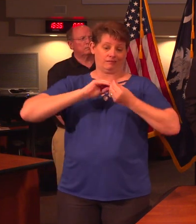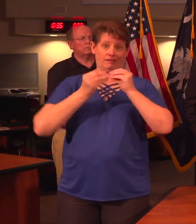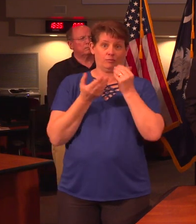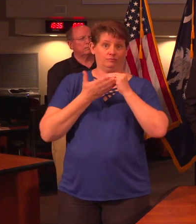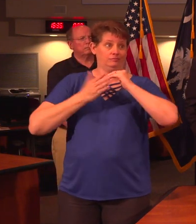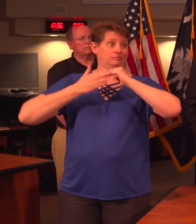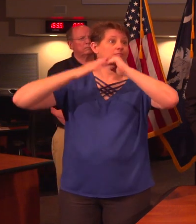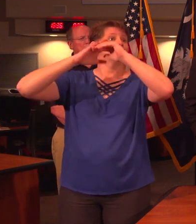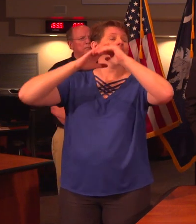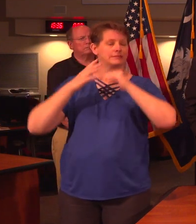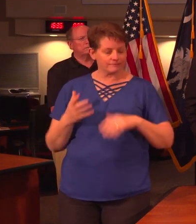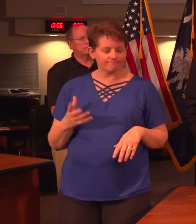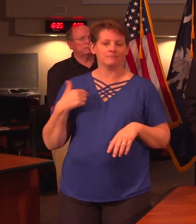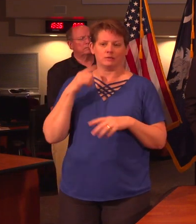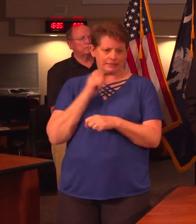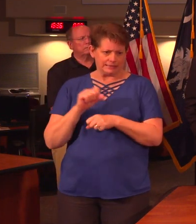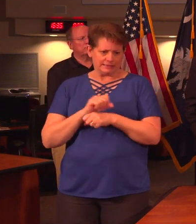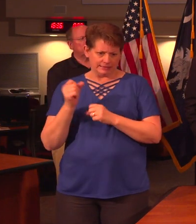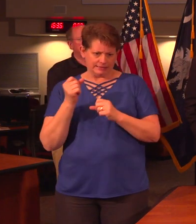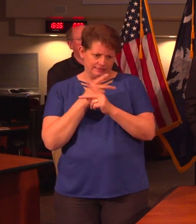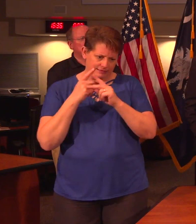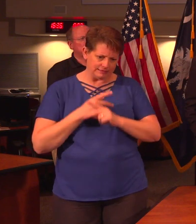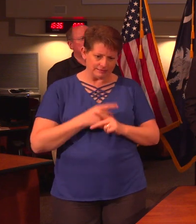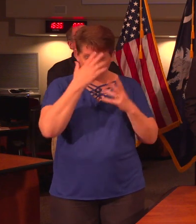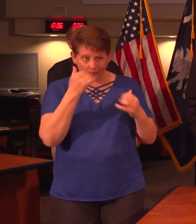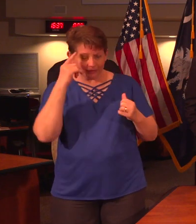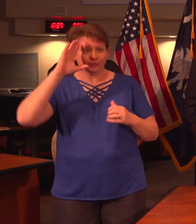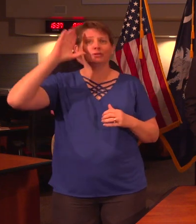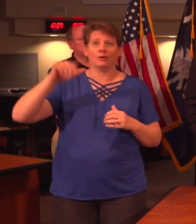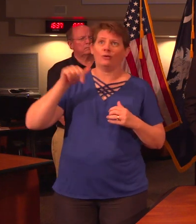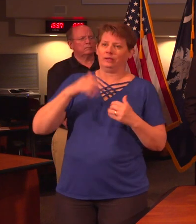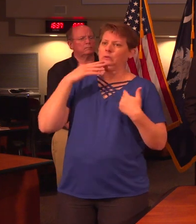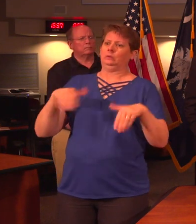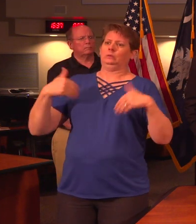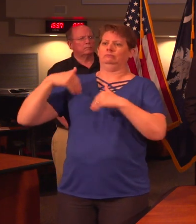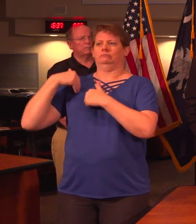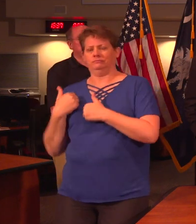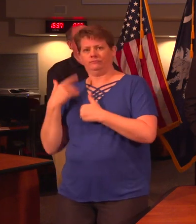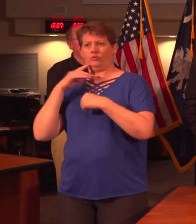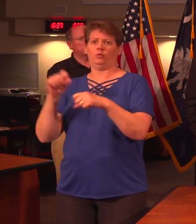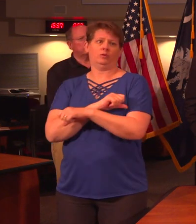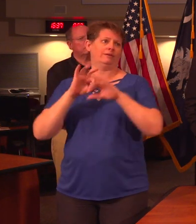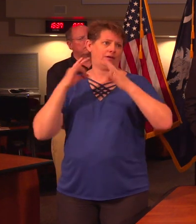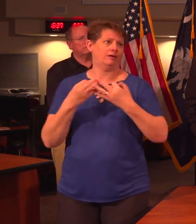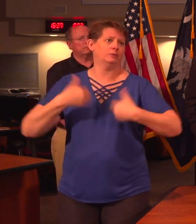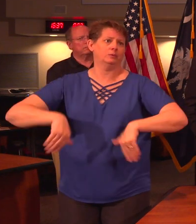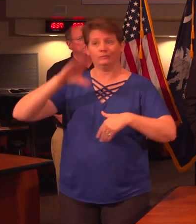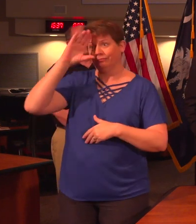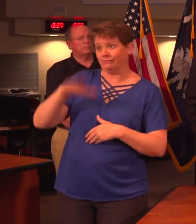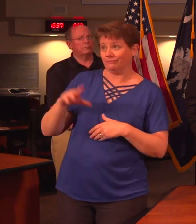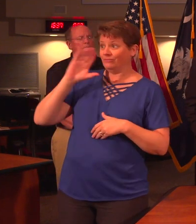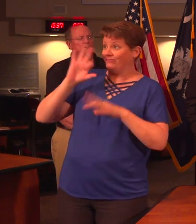increase. We worked as hard as we could because we know the burden that this is putting on our working families. And we need